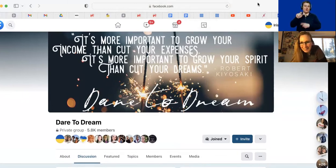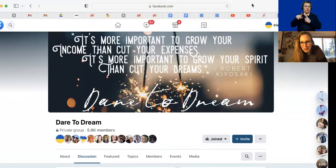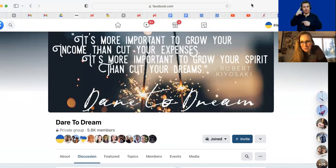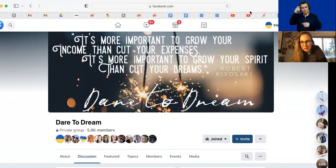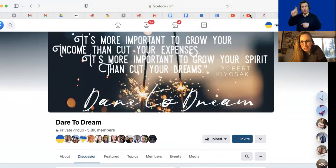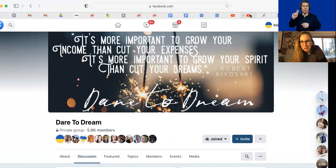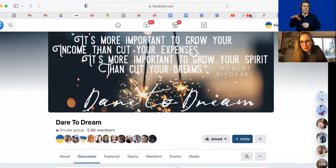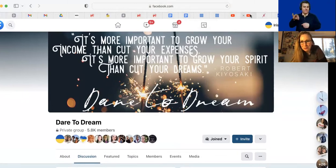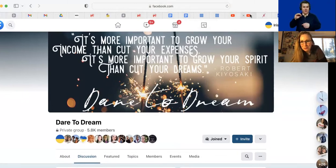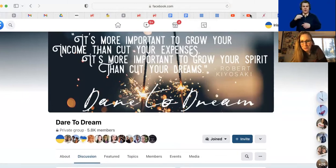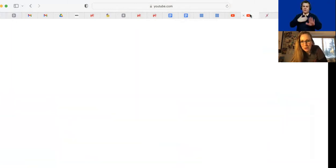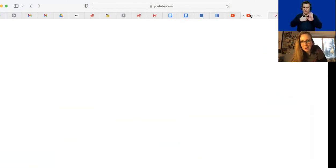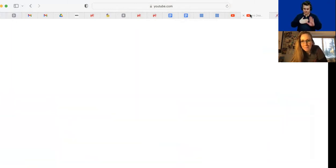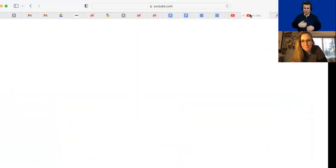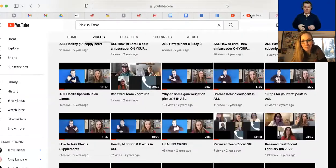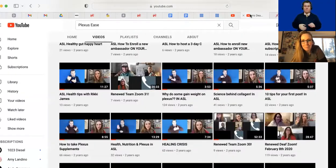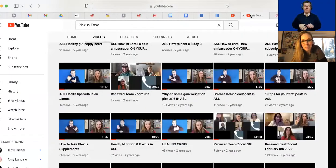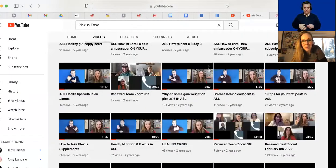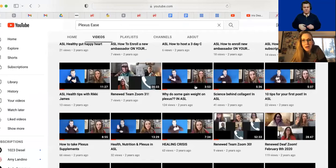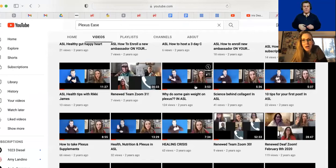then I wanted to show you